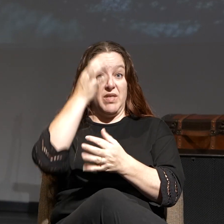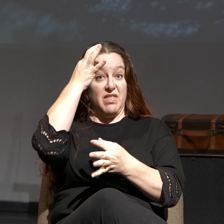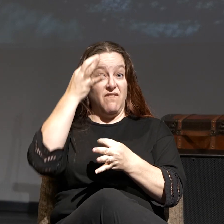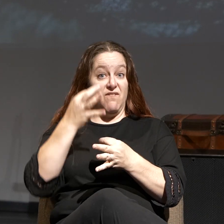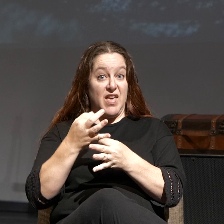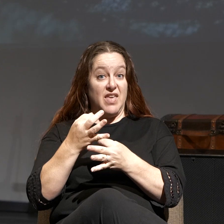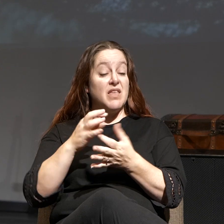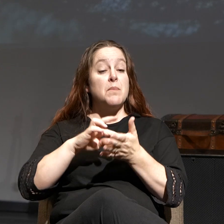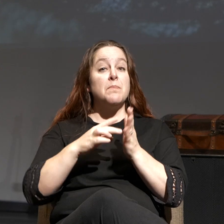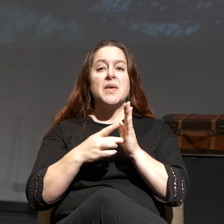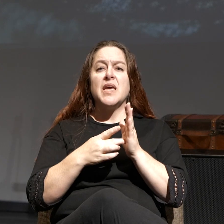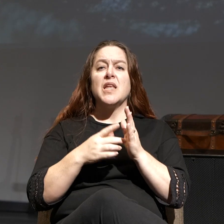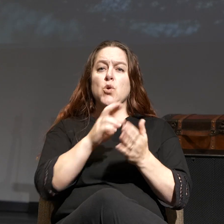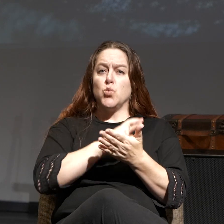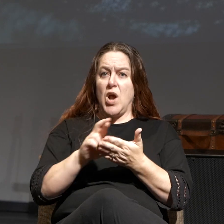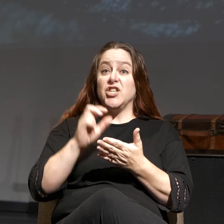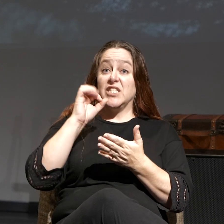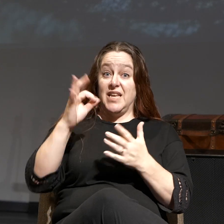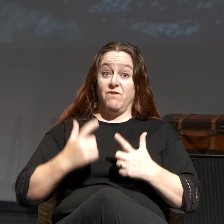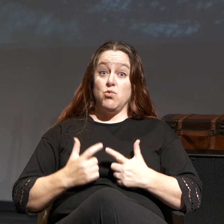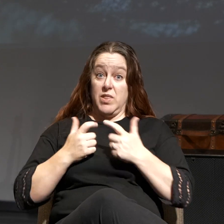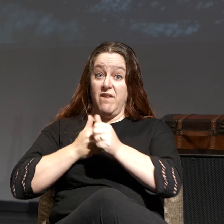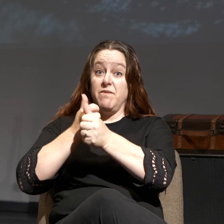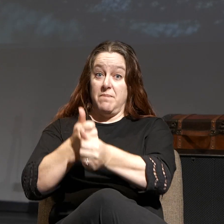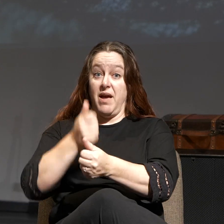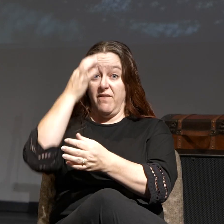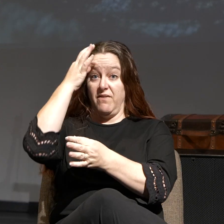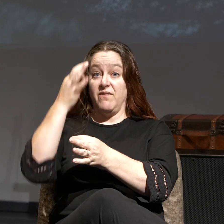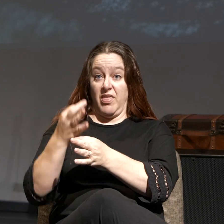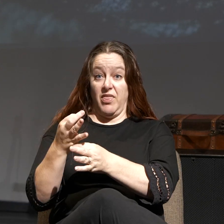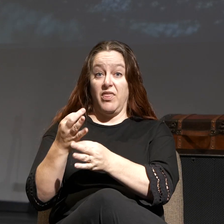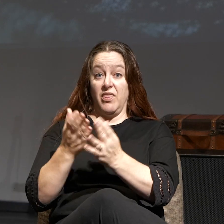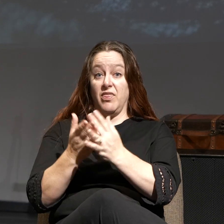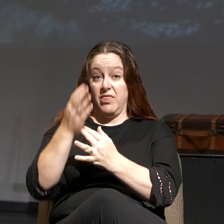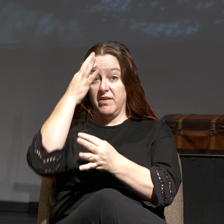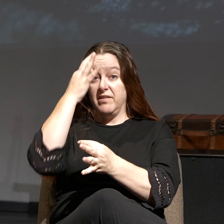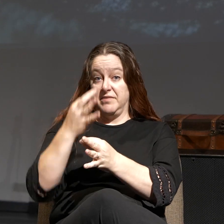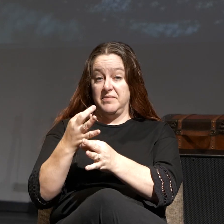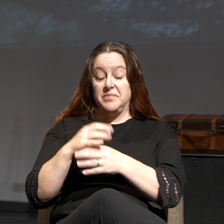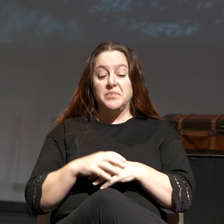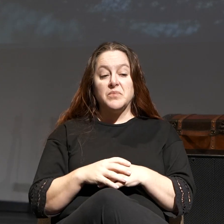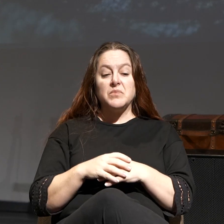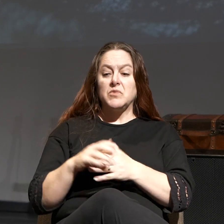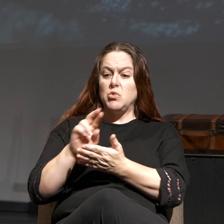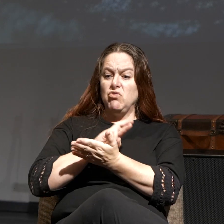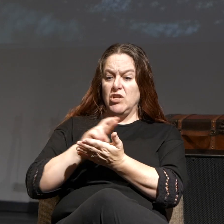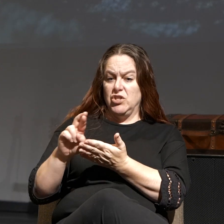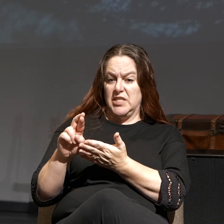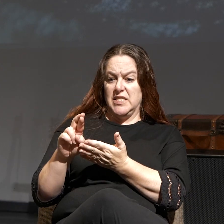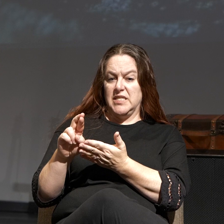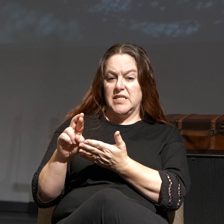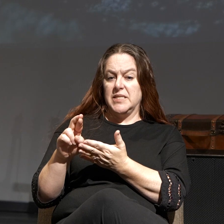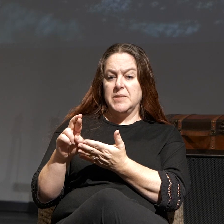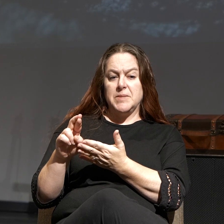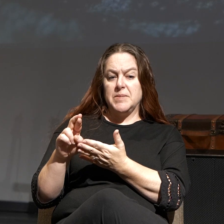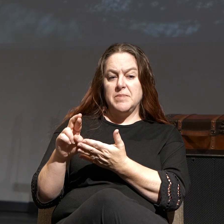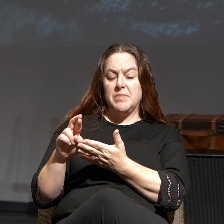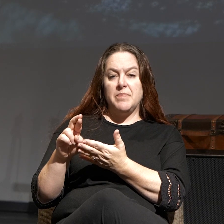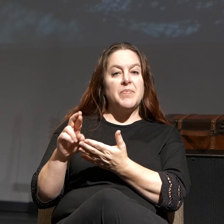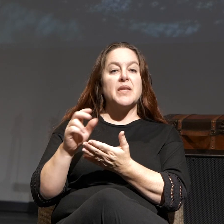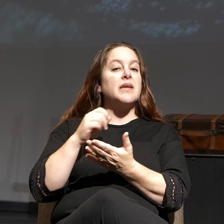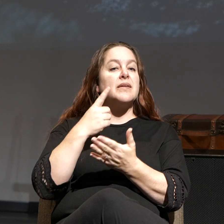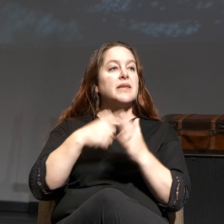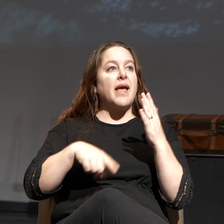by faith. So righteousness is not something that you